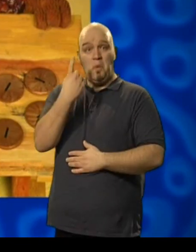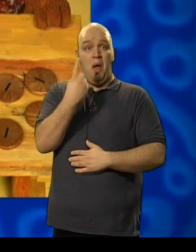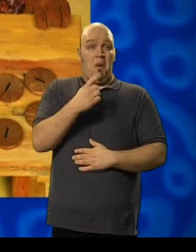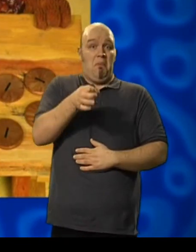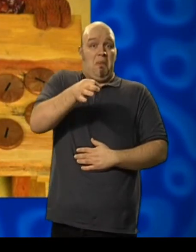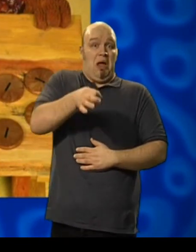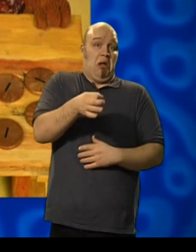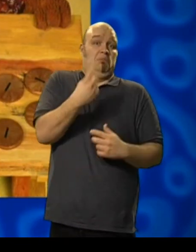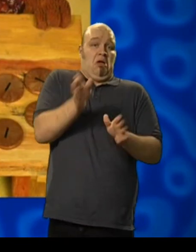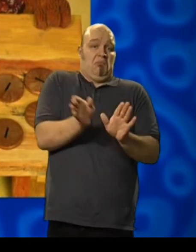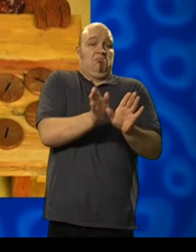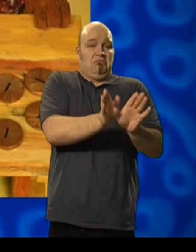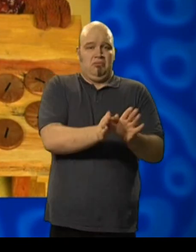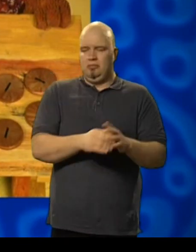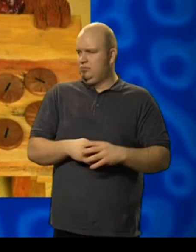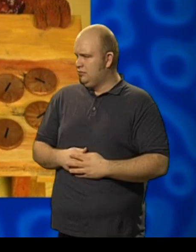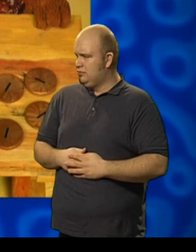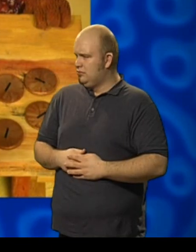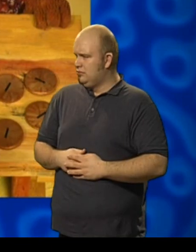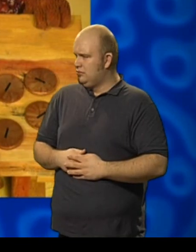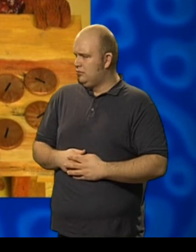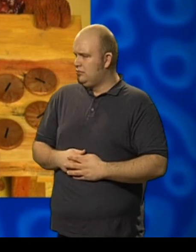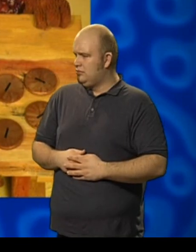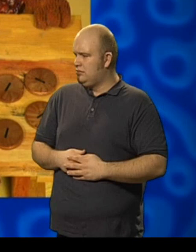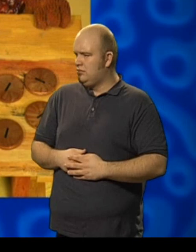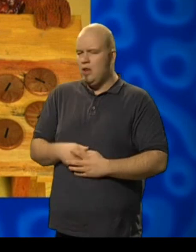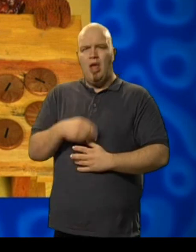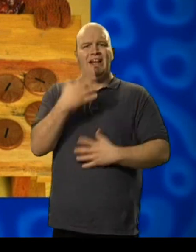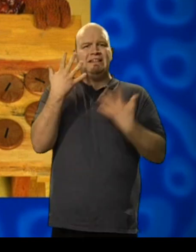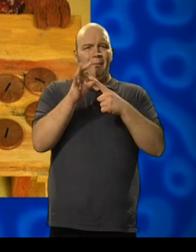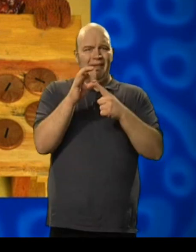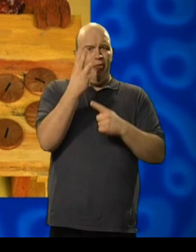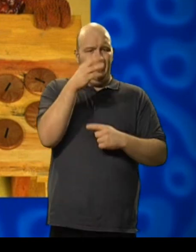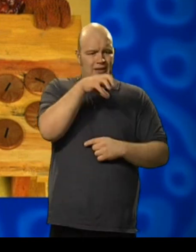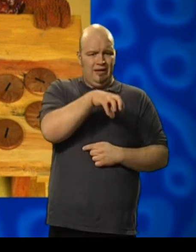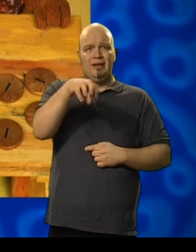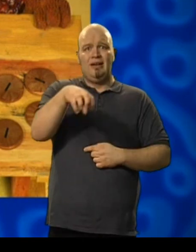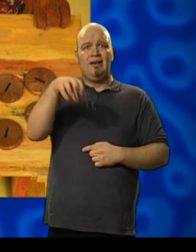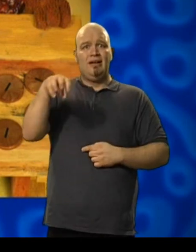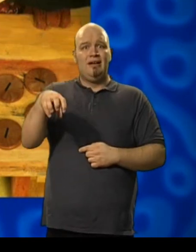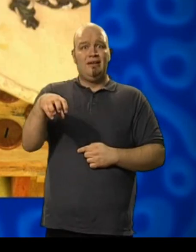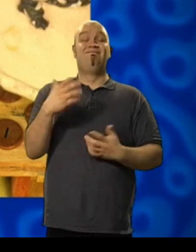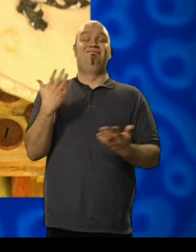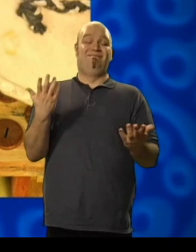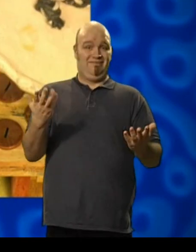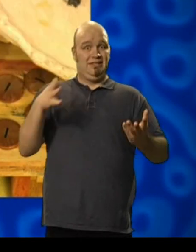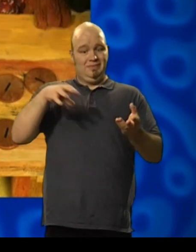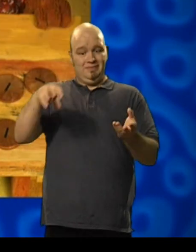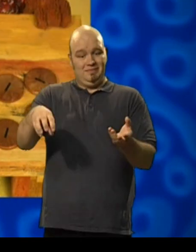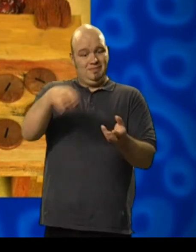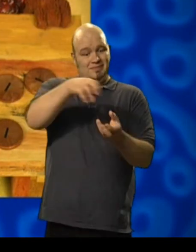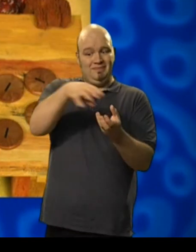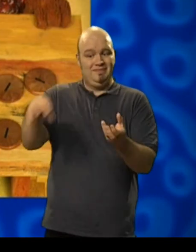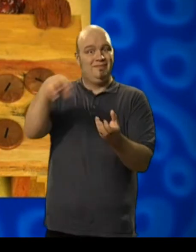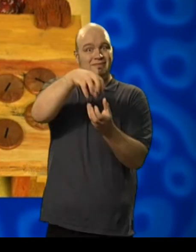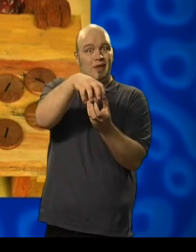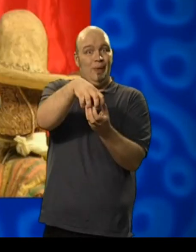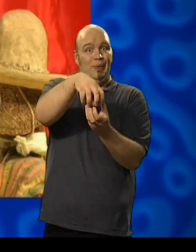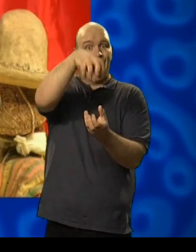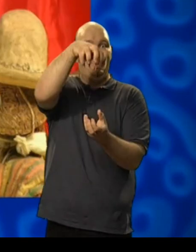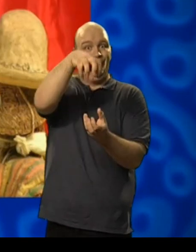here are one, two, three, ten-pence pieces. That's right. So we put them in a pile.